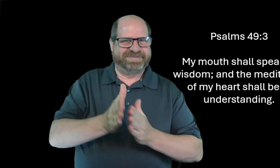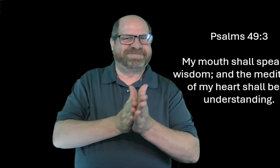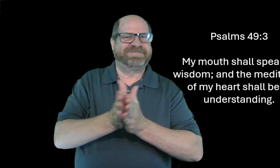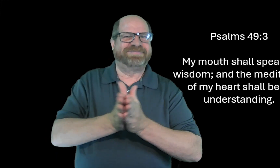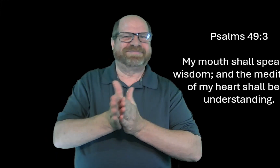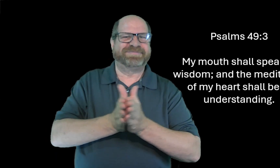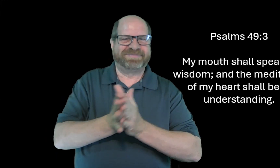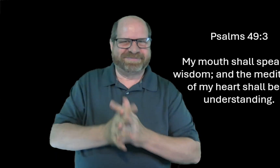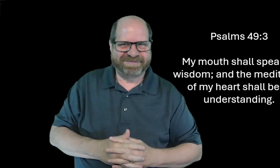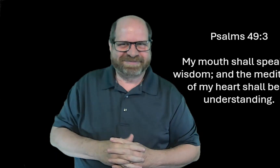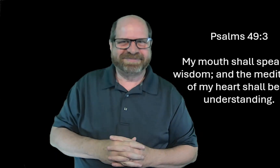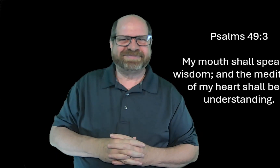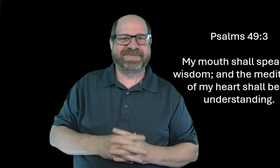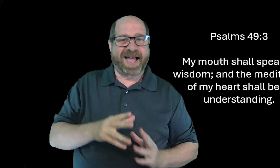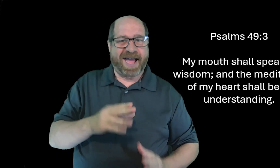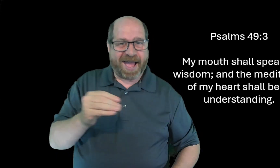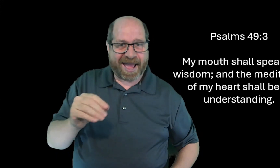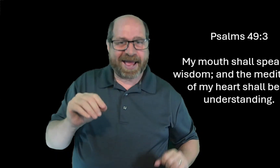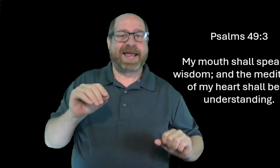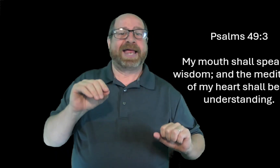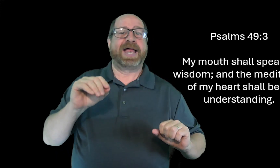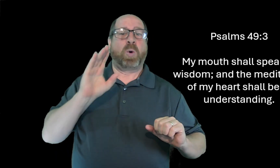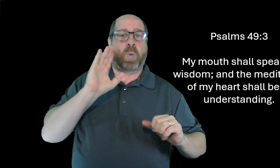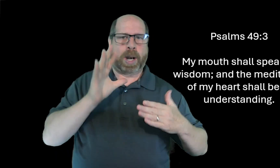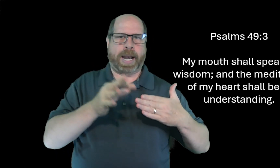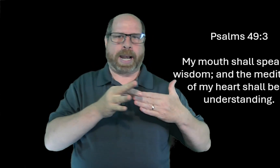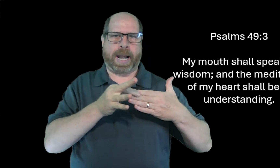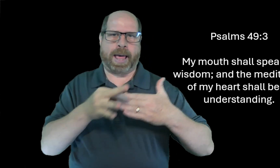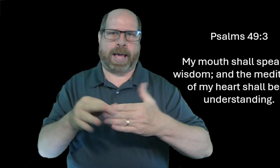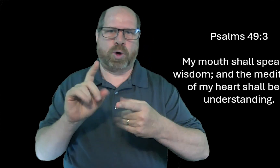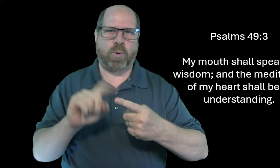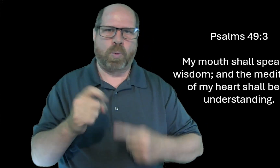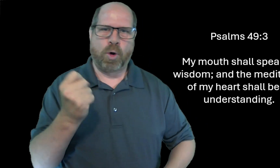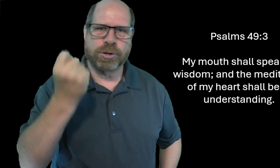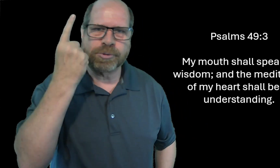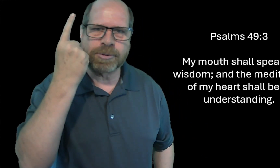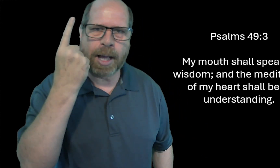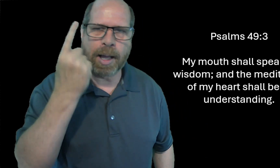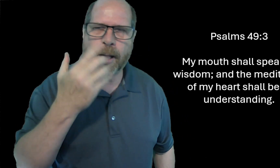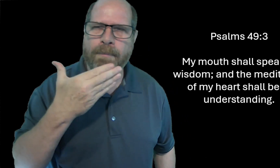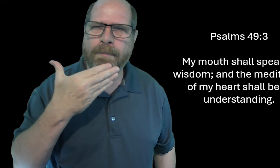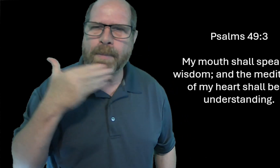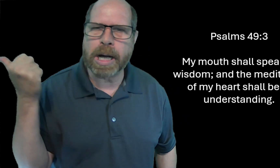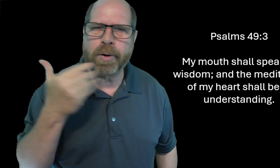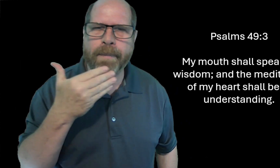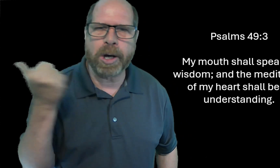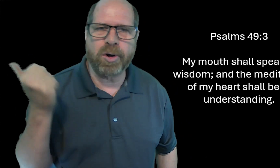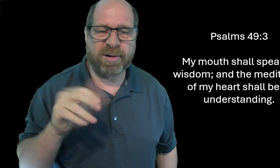When our hearts are anxious and motivated to share and lead to us to understanding.